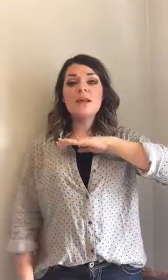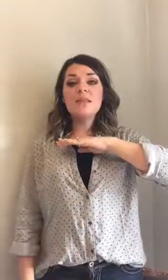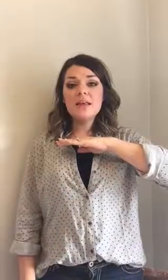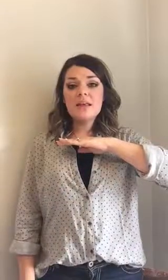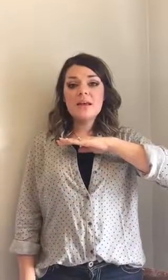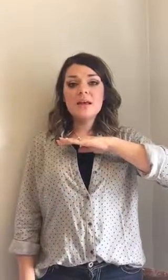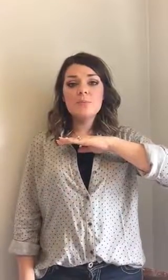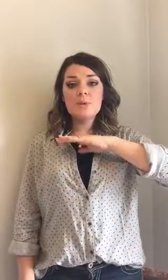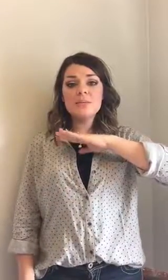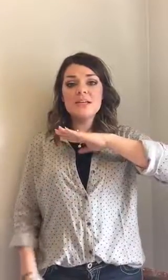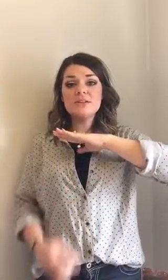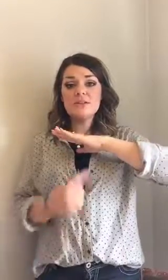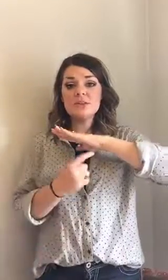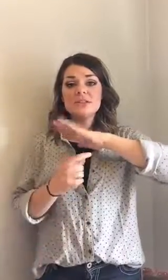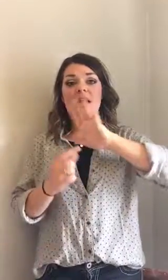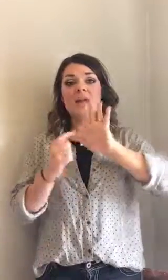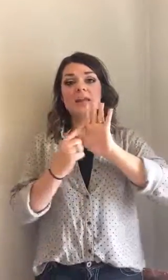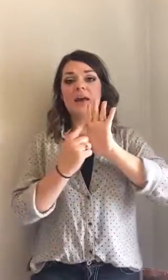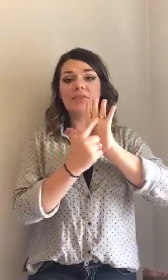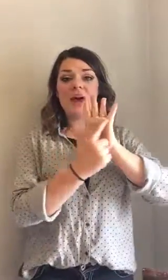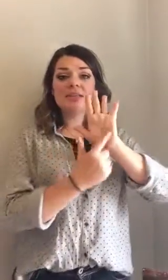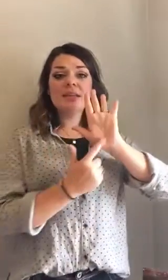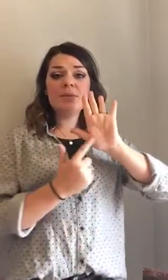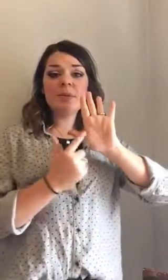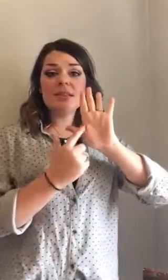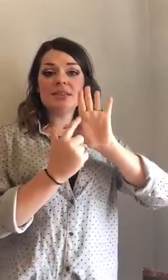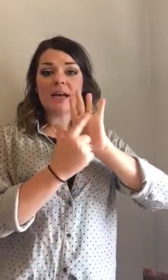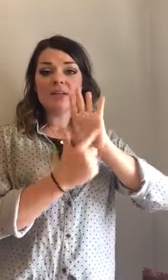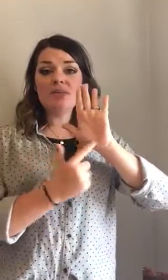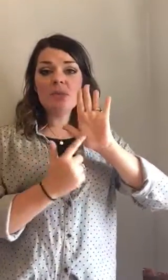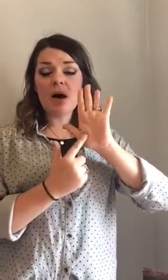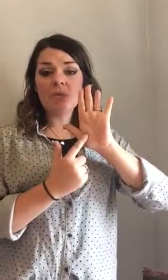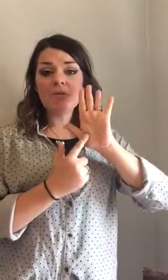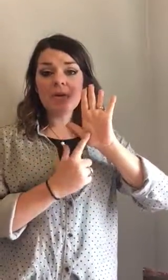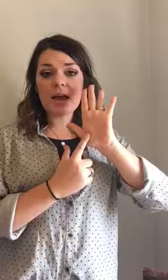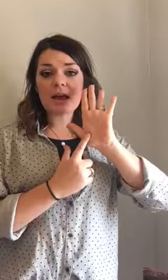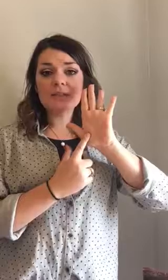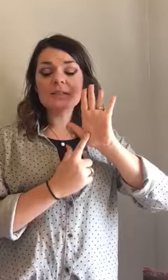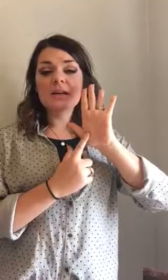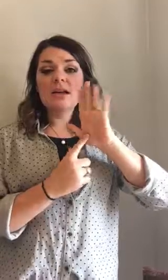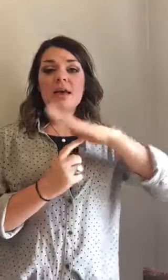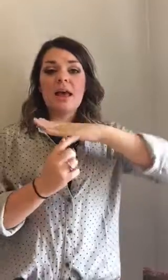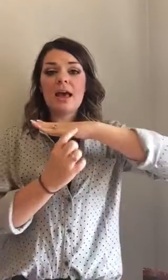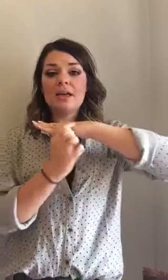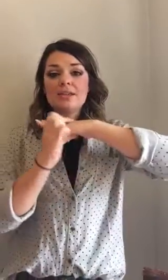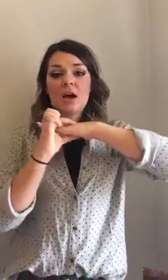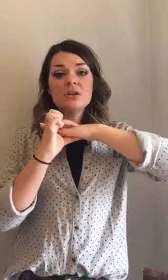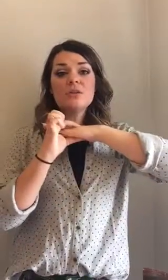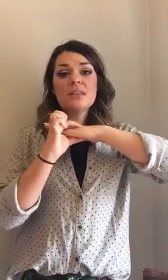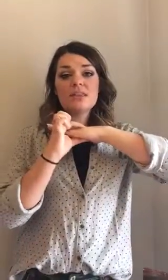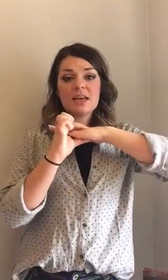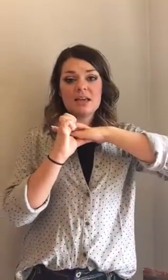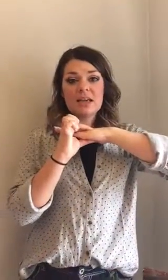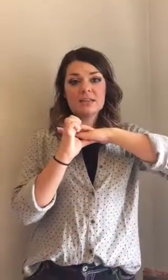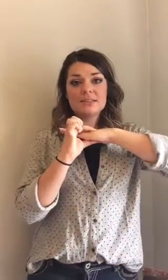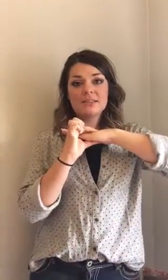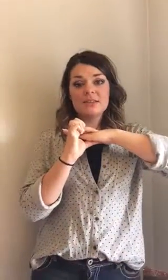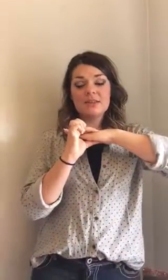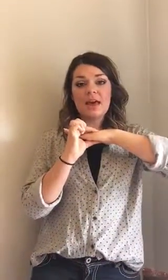a lean protein source. Now that is gonna be the size of the palm of your hand and also the thickness. Okay